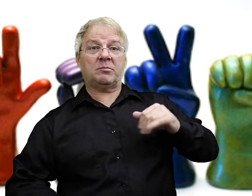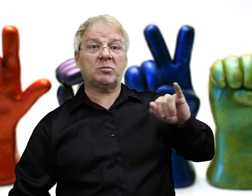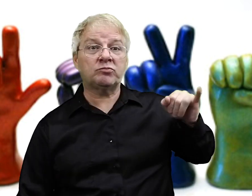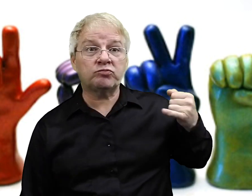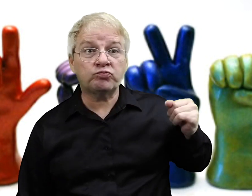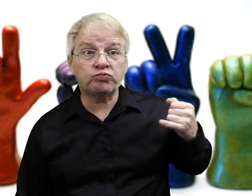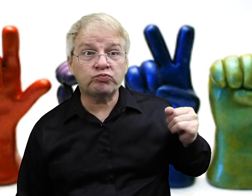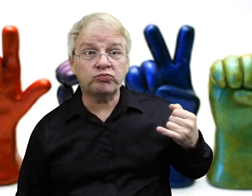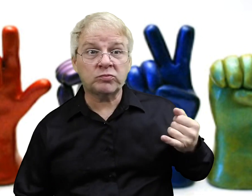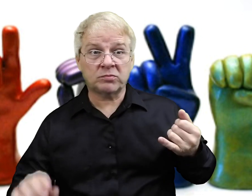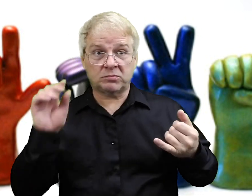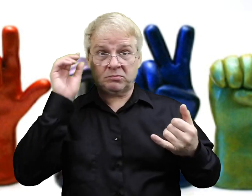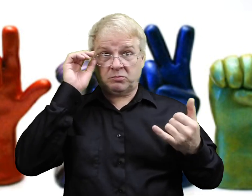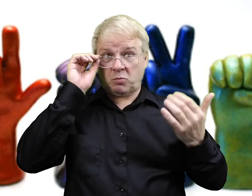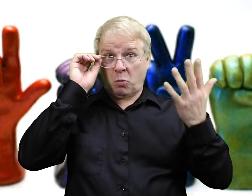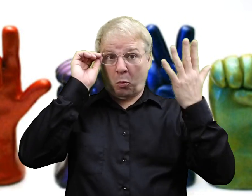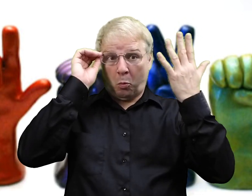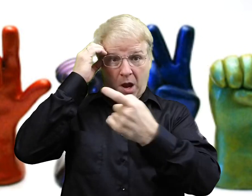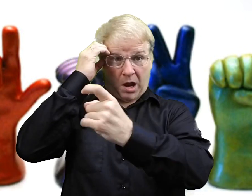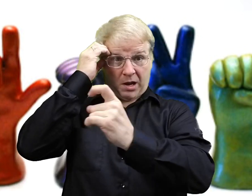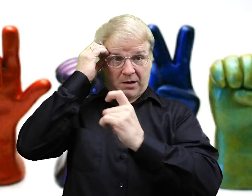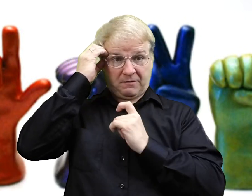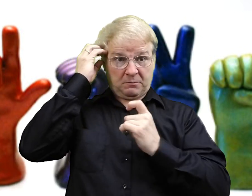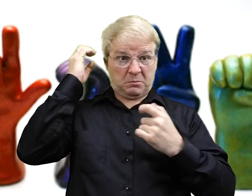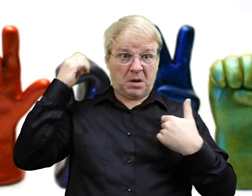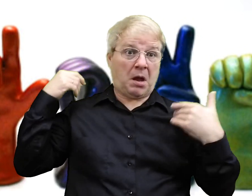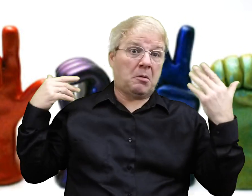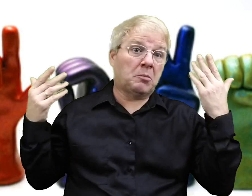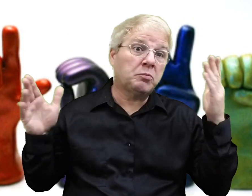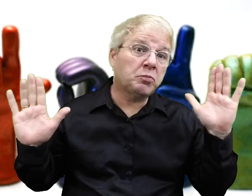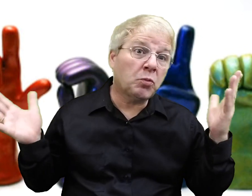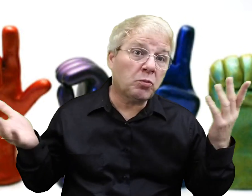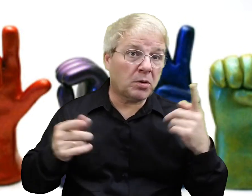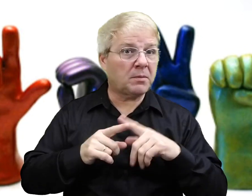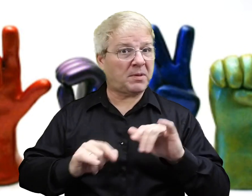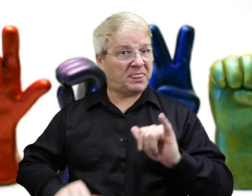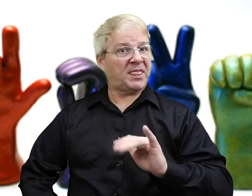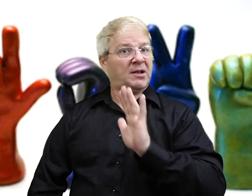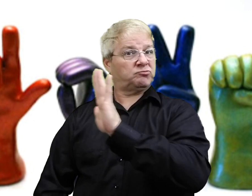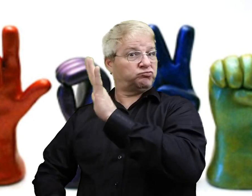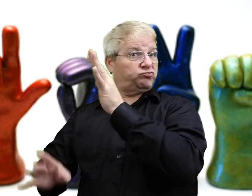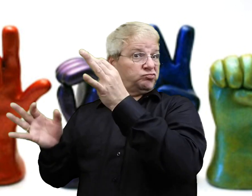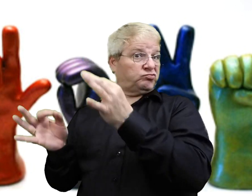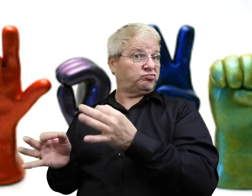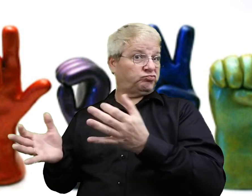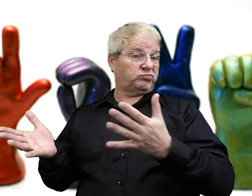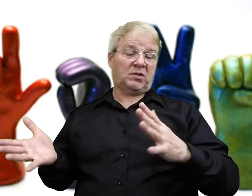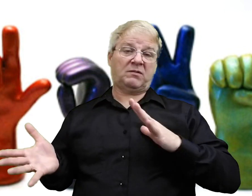My name is with a J, Julius. Why did they give me that sign name? I don't know. But that was